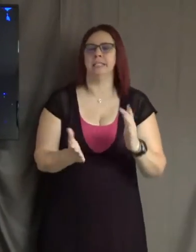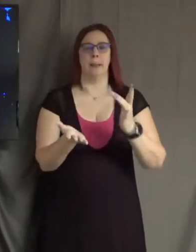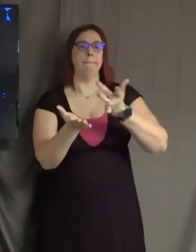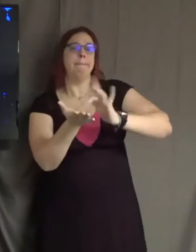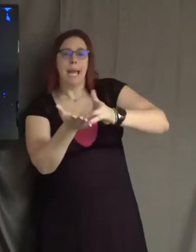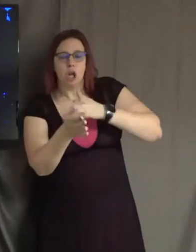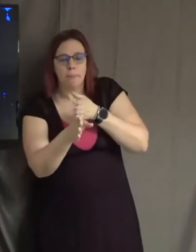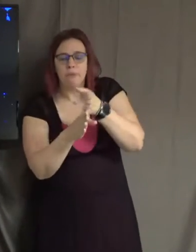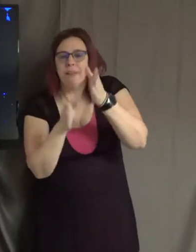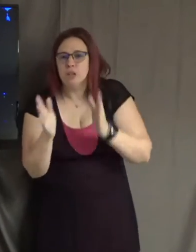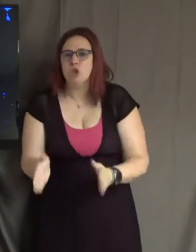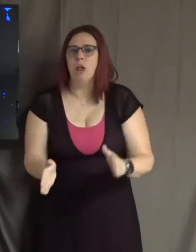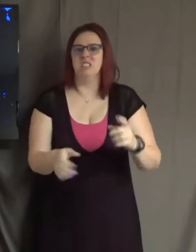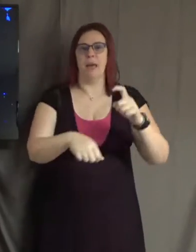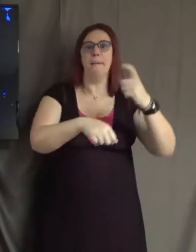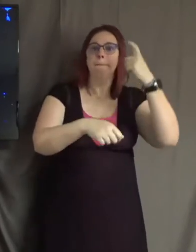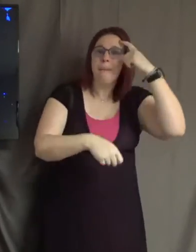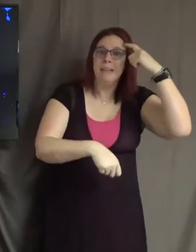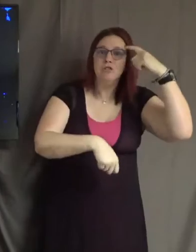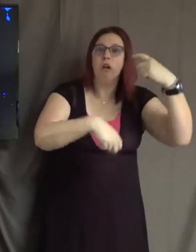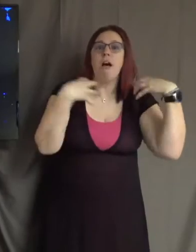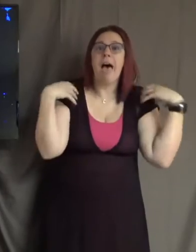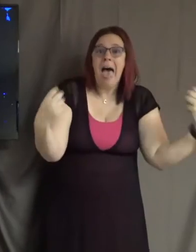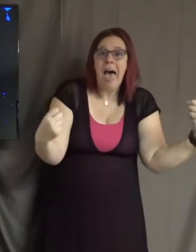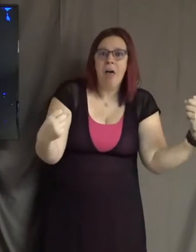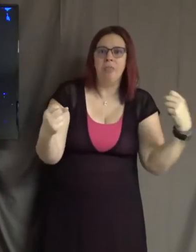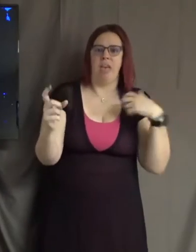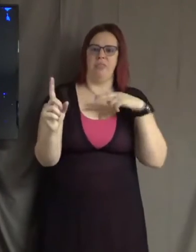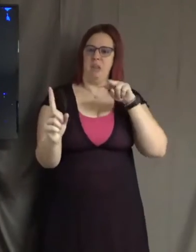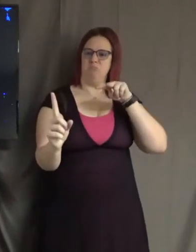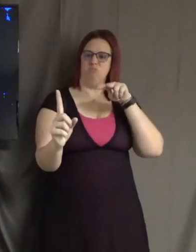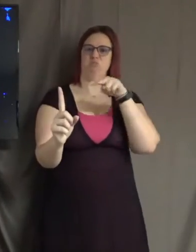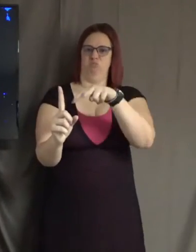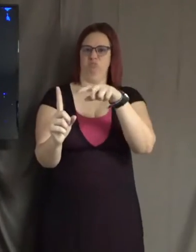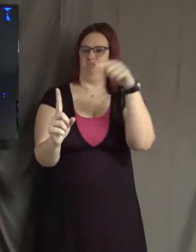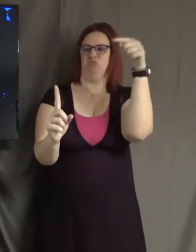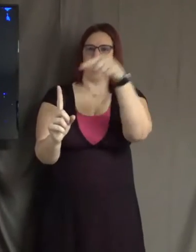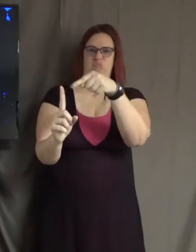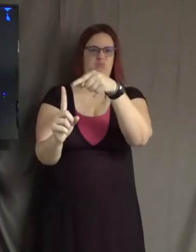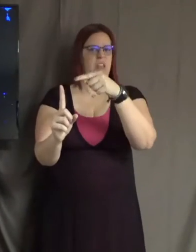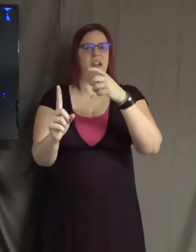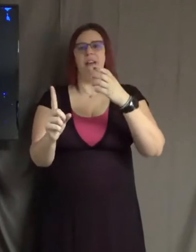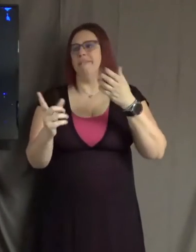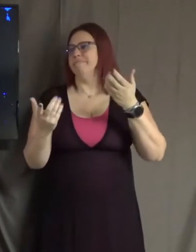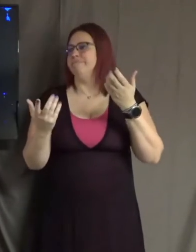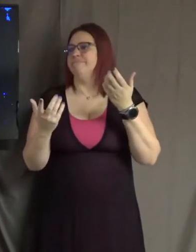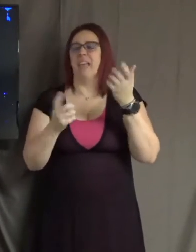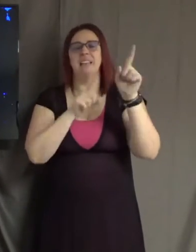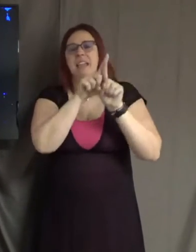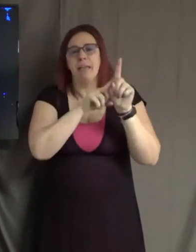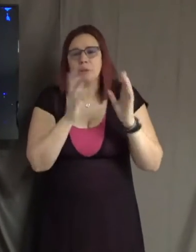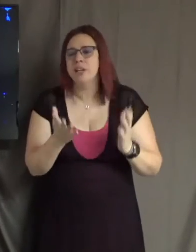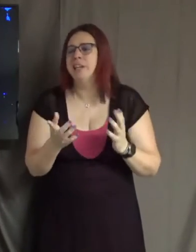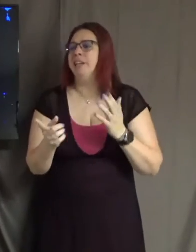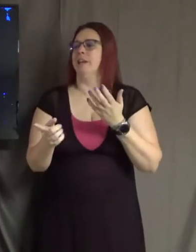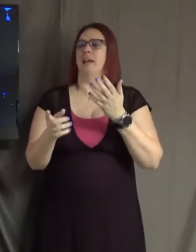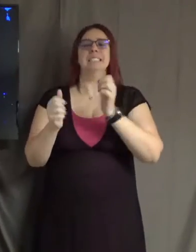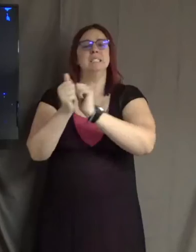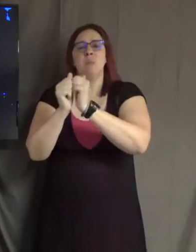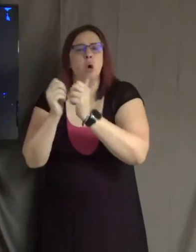professionals, who look at a public figure, a celebrity of some sorts, a sports figure, a politician, an artist in